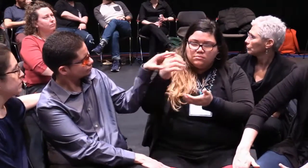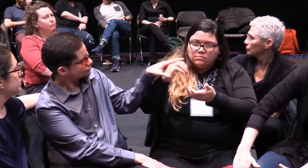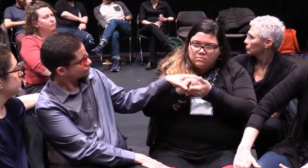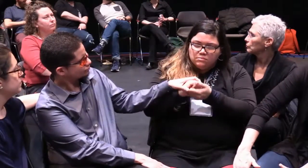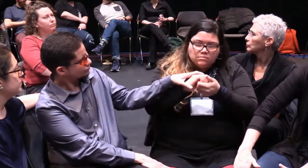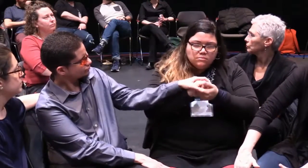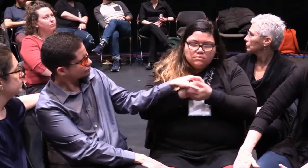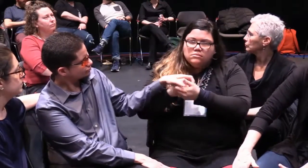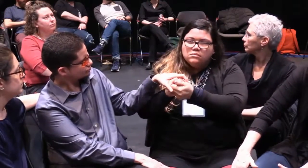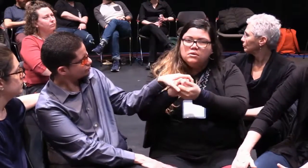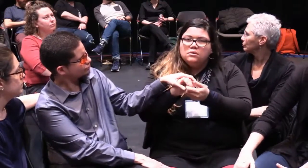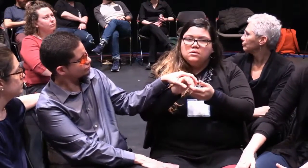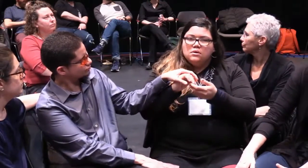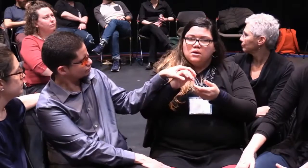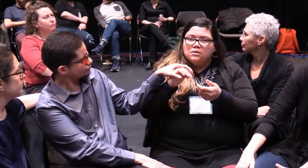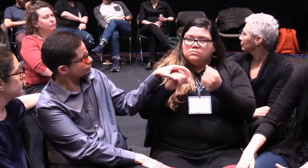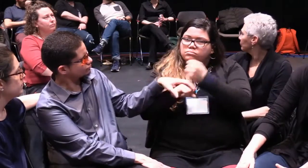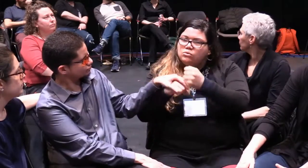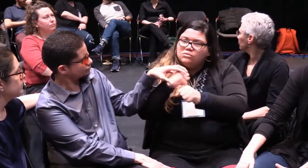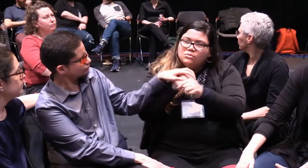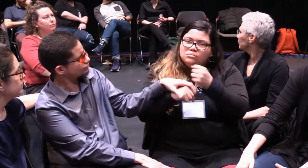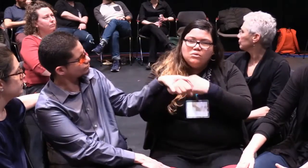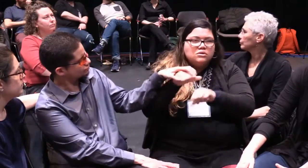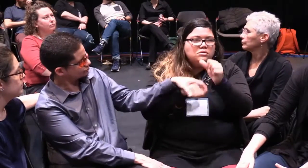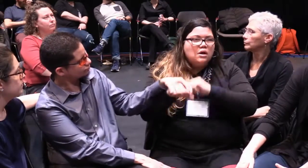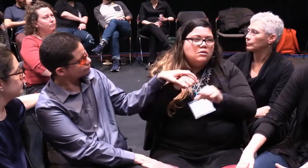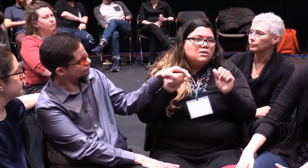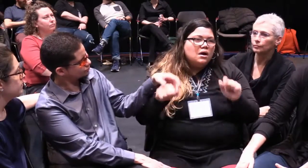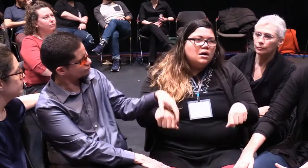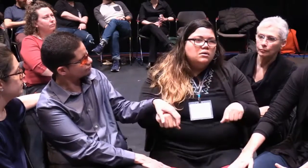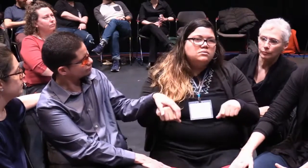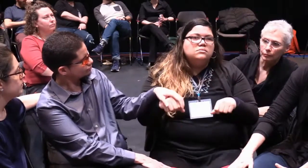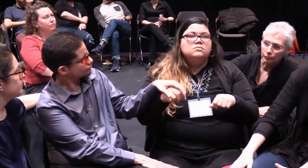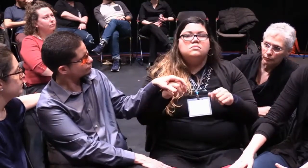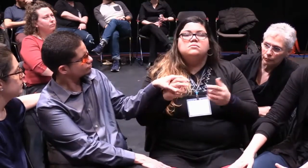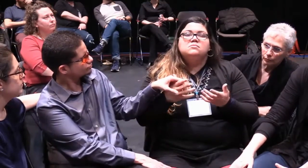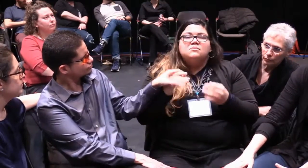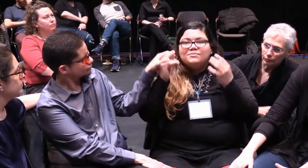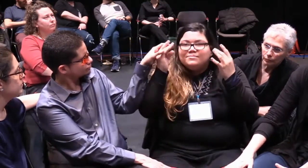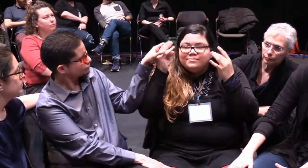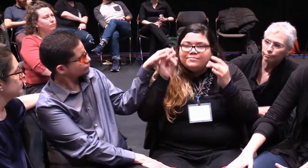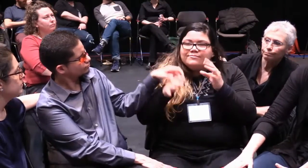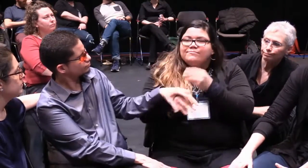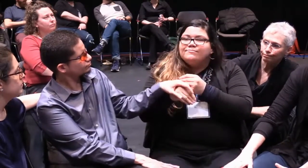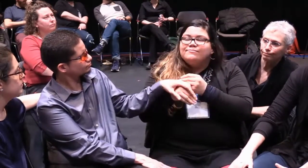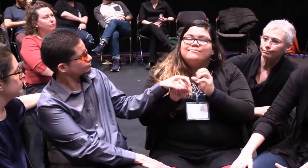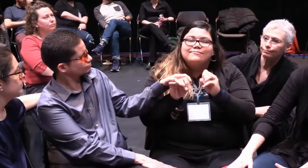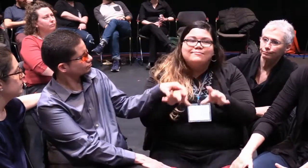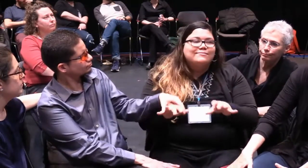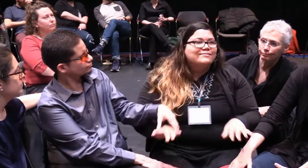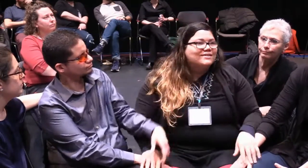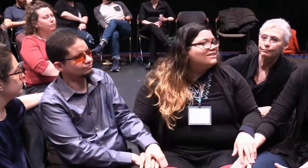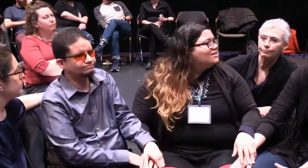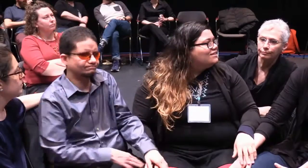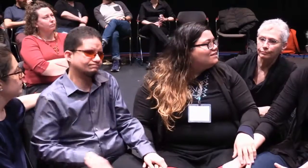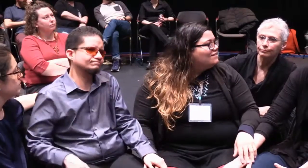Who can we collaborate with? Who's ready? Who's willing? Who wants to be a part of this supportive inclusion